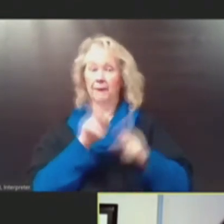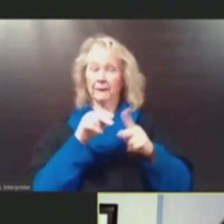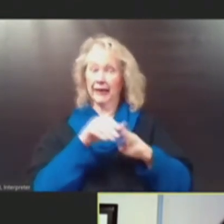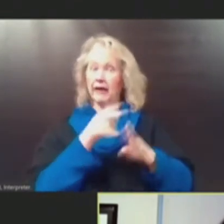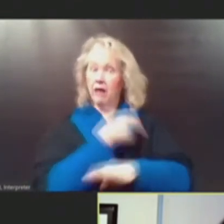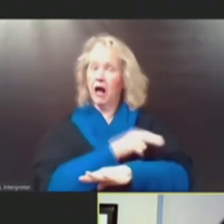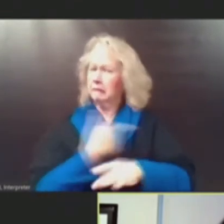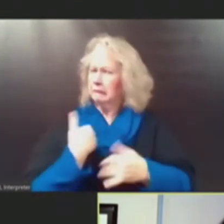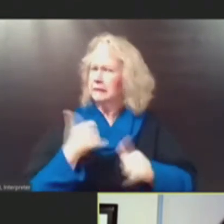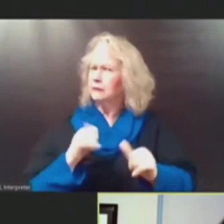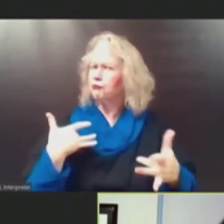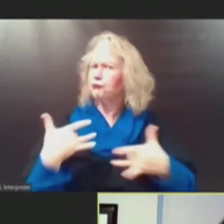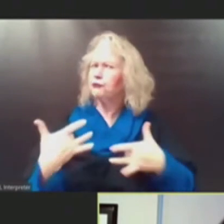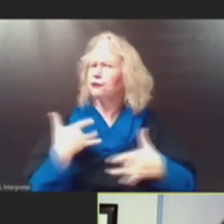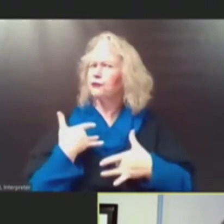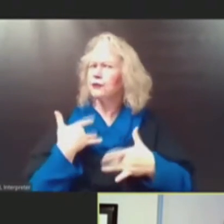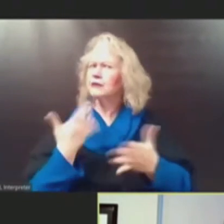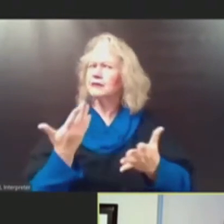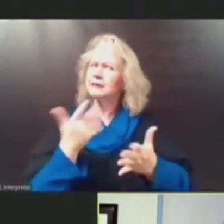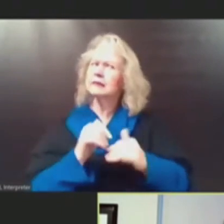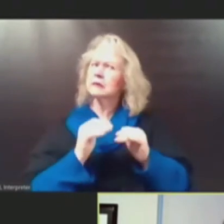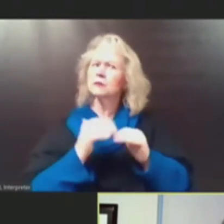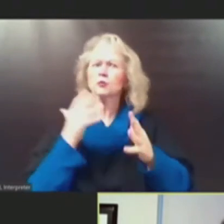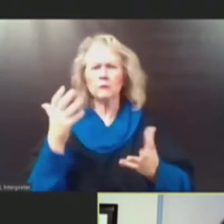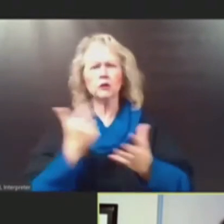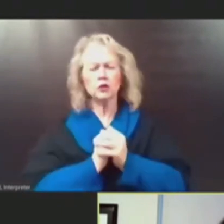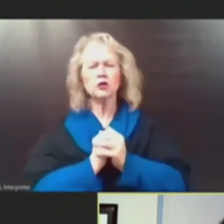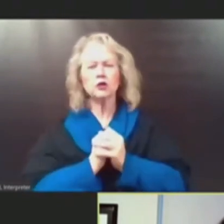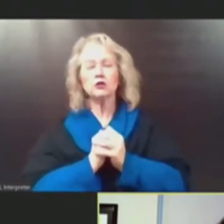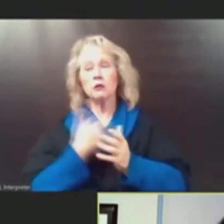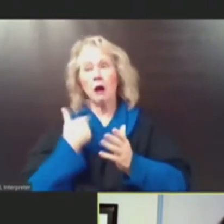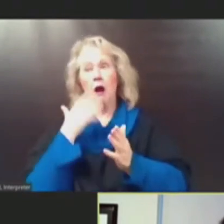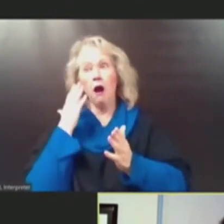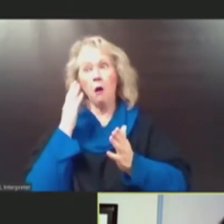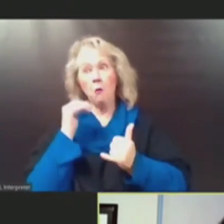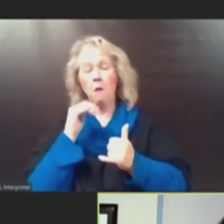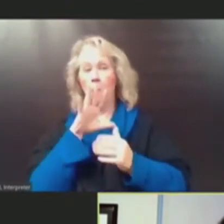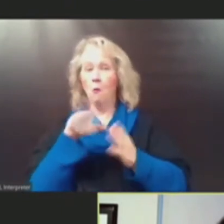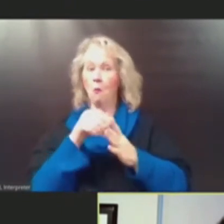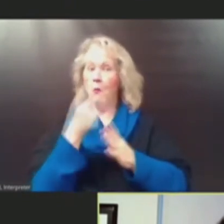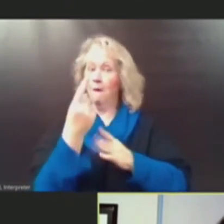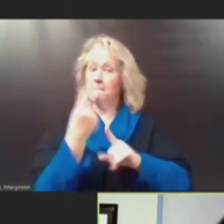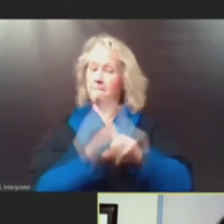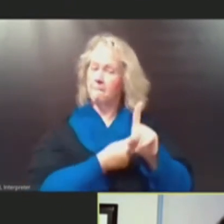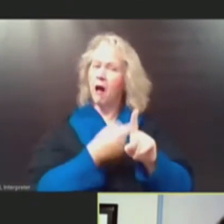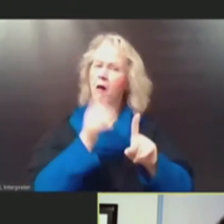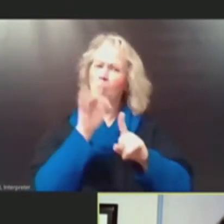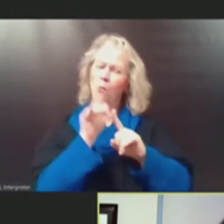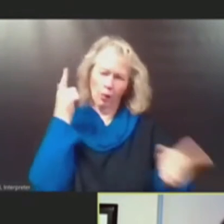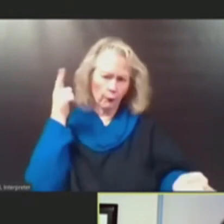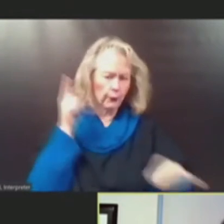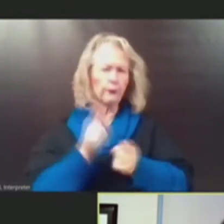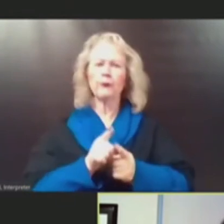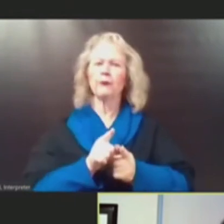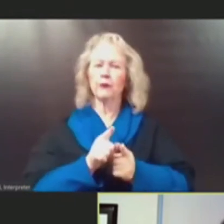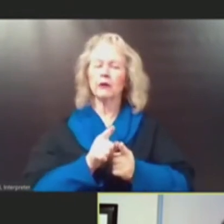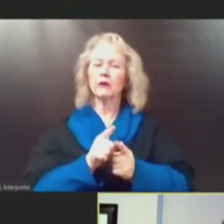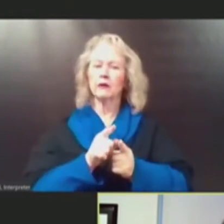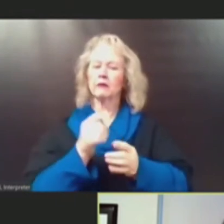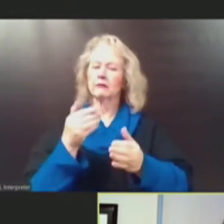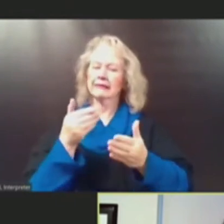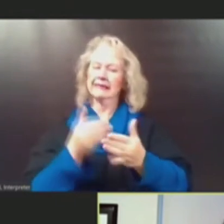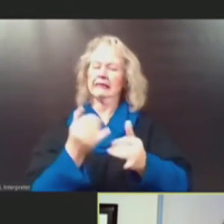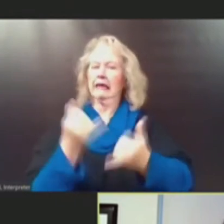concerned that we still have a lot of hospitalizations. In another month, I'm hoping we continue to come down in terms of by the end of February.